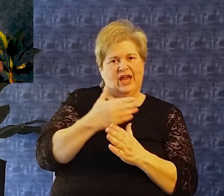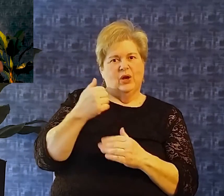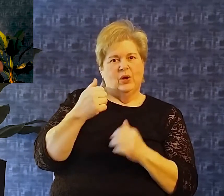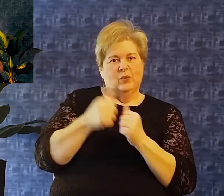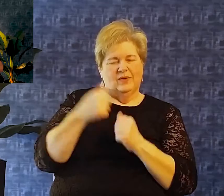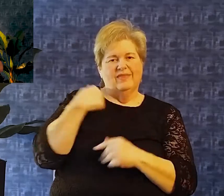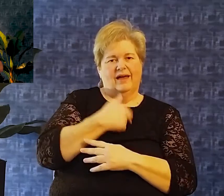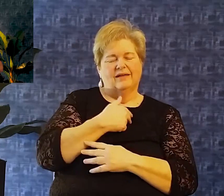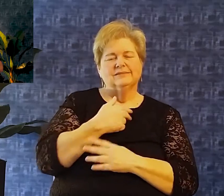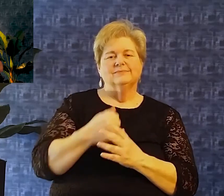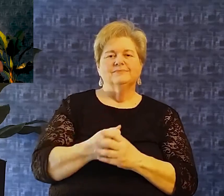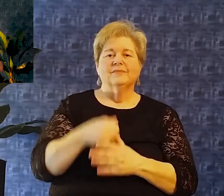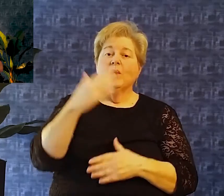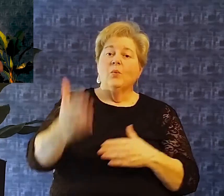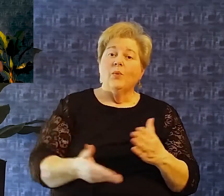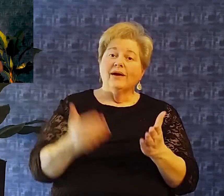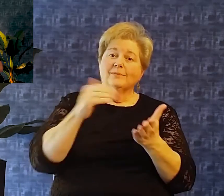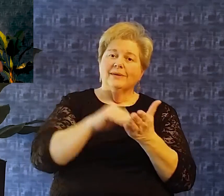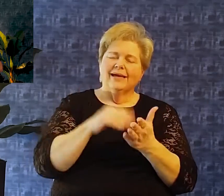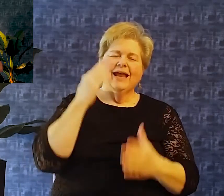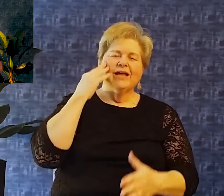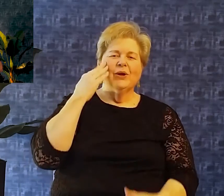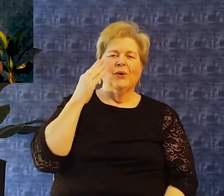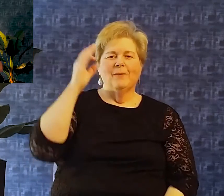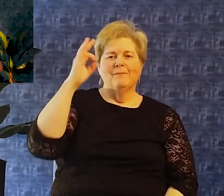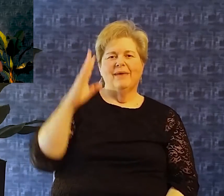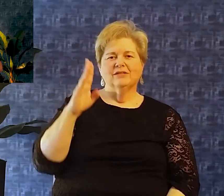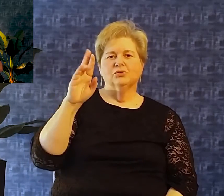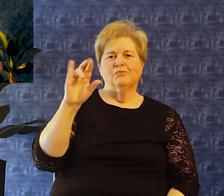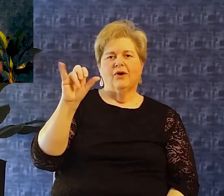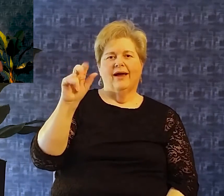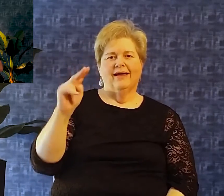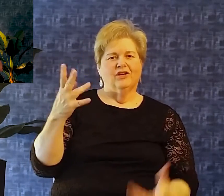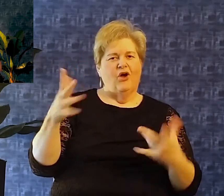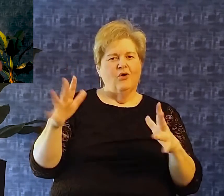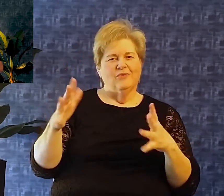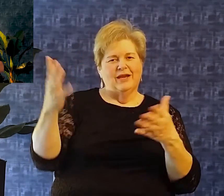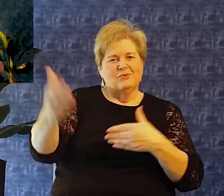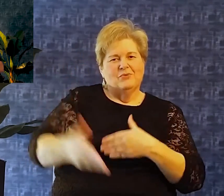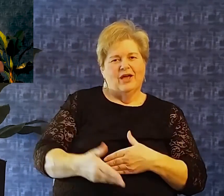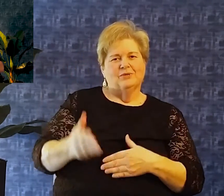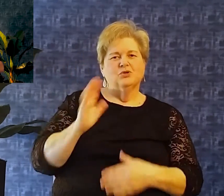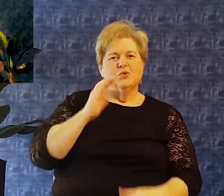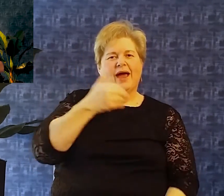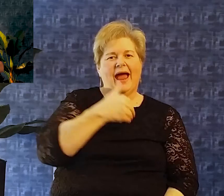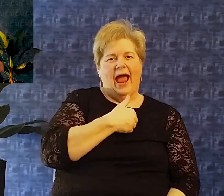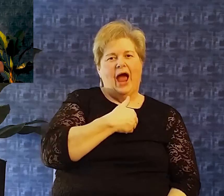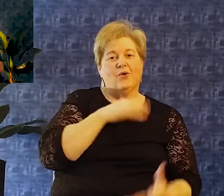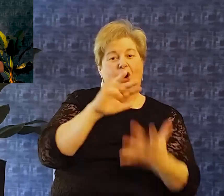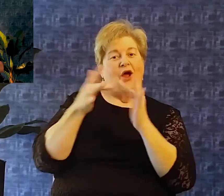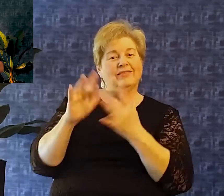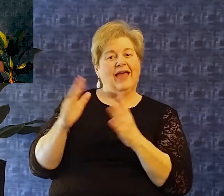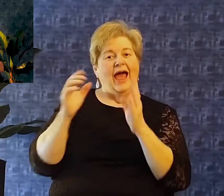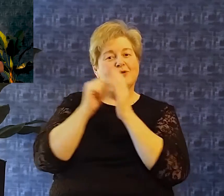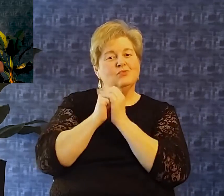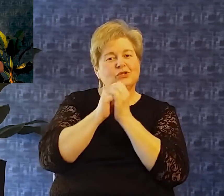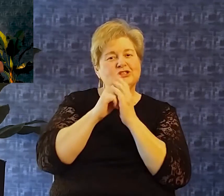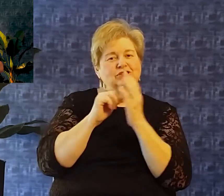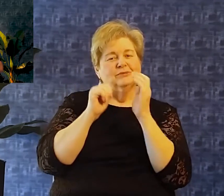you to our virtual worship service this morning But I also want to welcome you and thank you for being with us today Just a couple